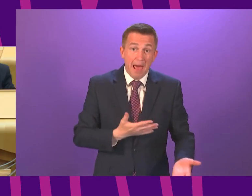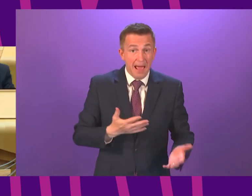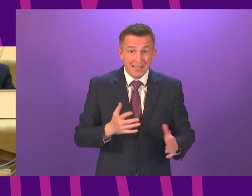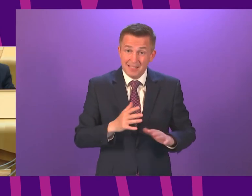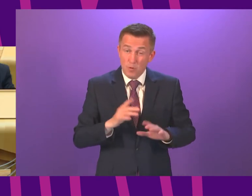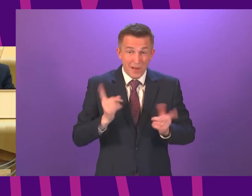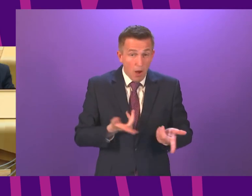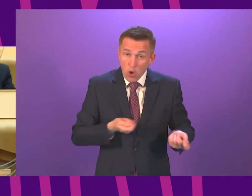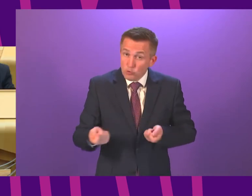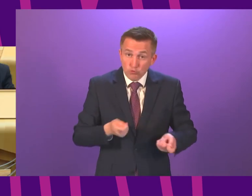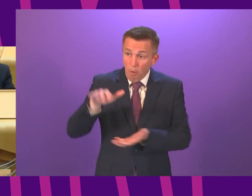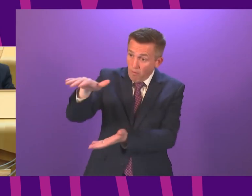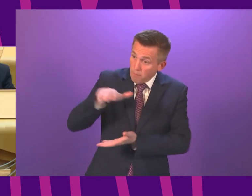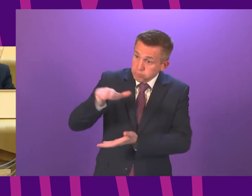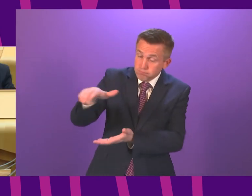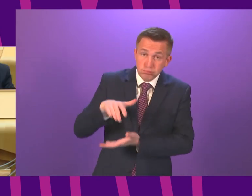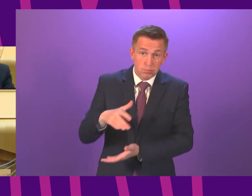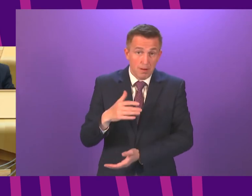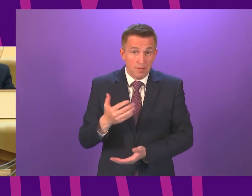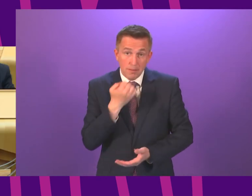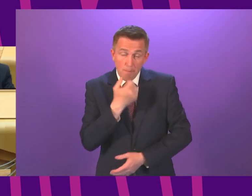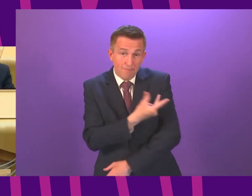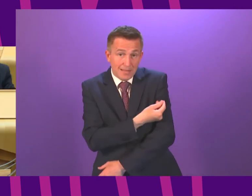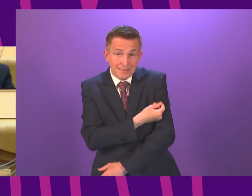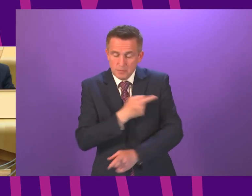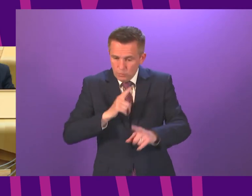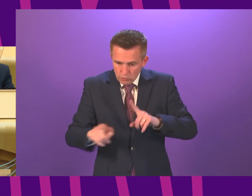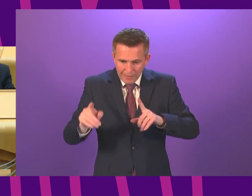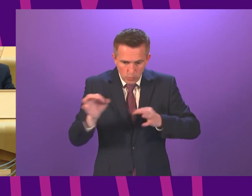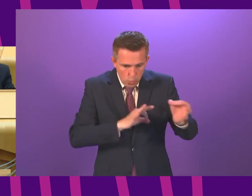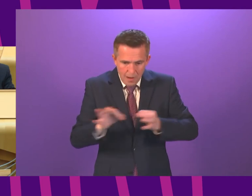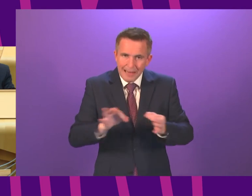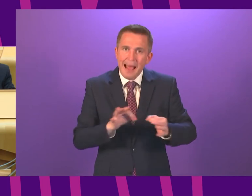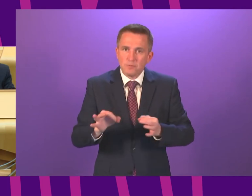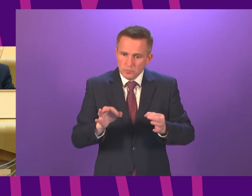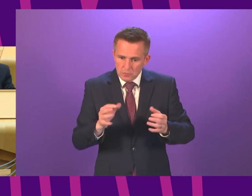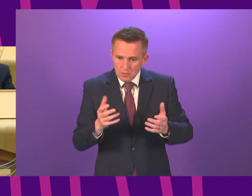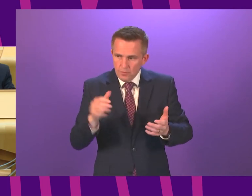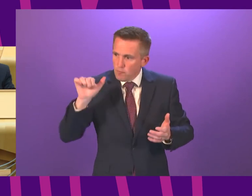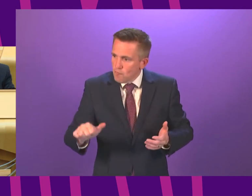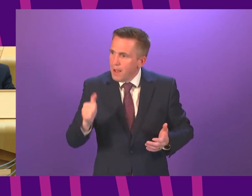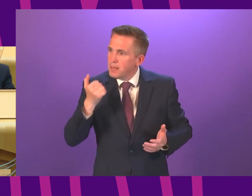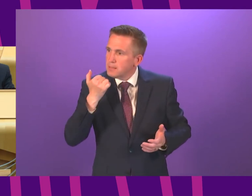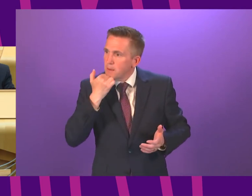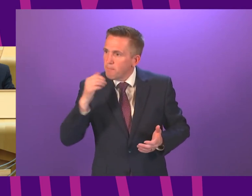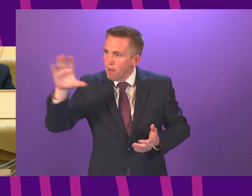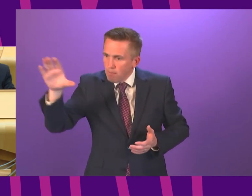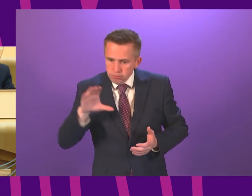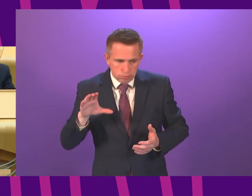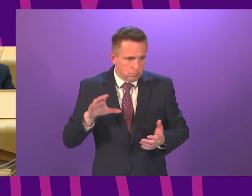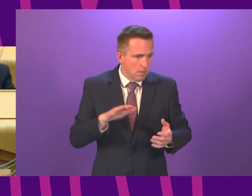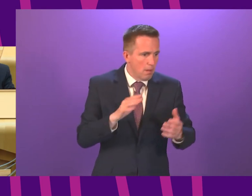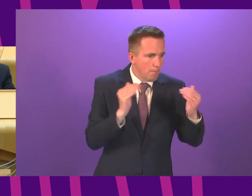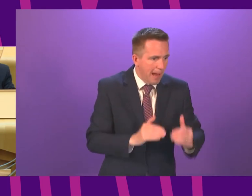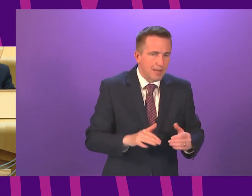control we are trying to strike the right balance it is never going to be a perfect balance between very local access for